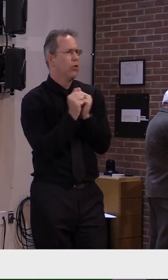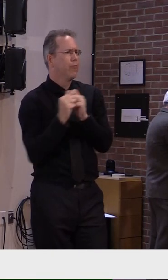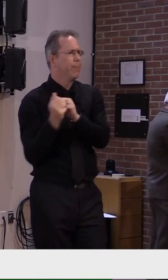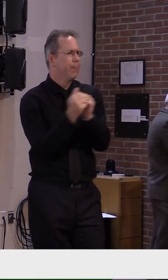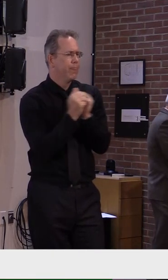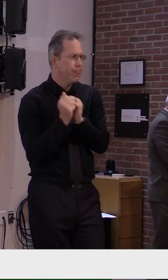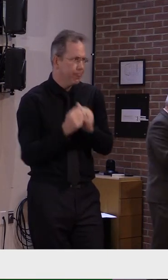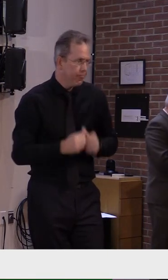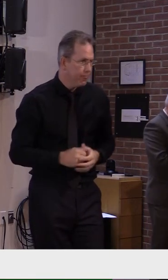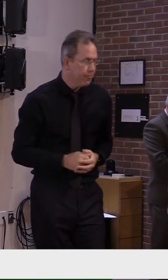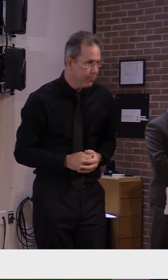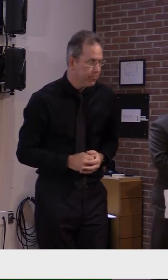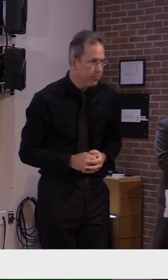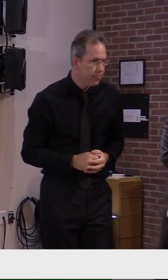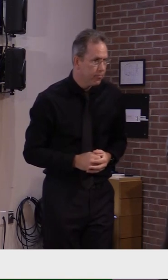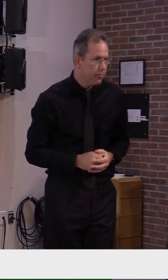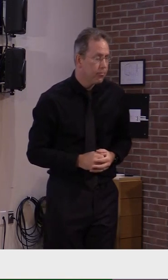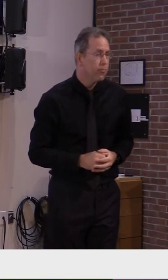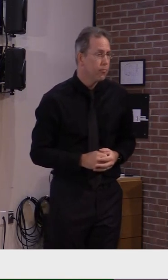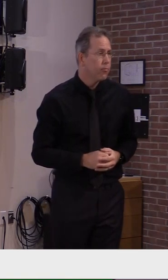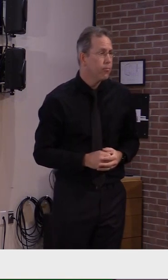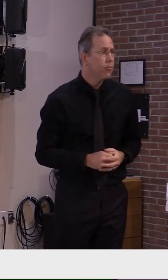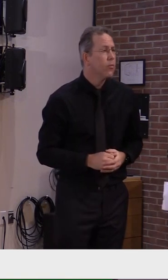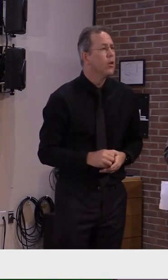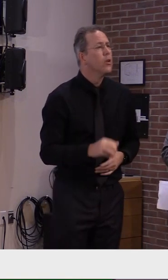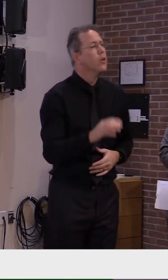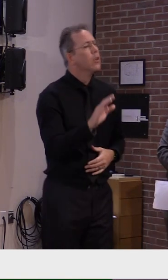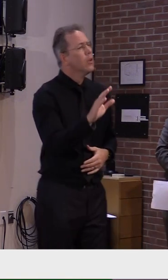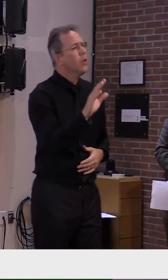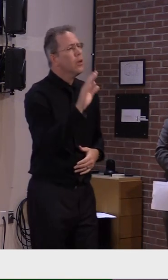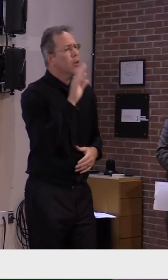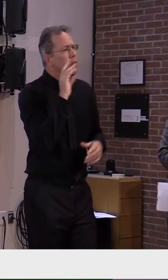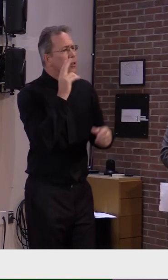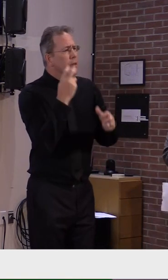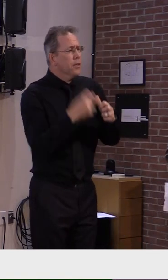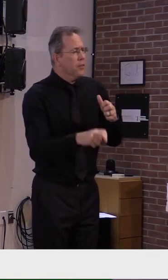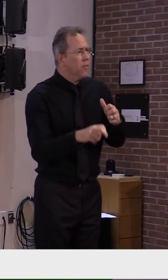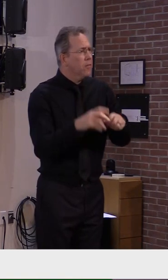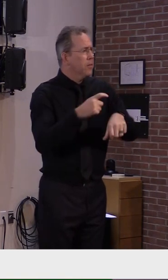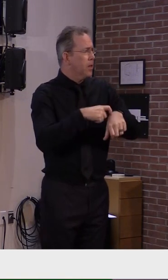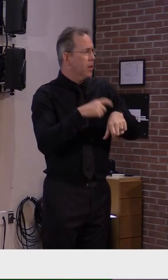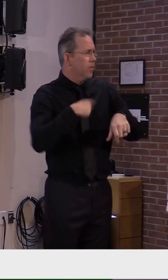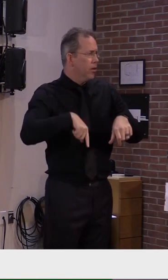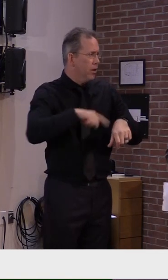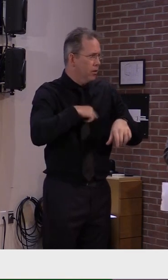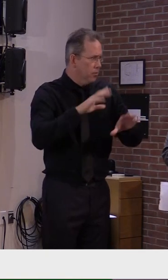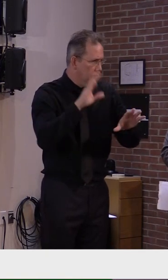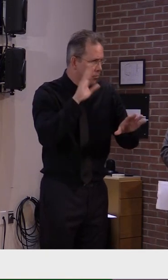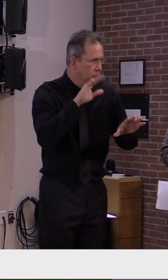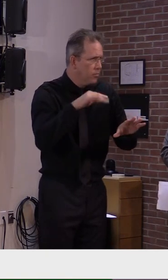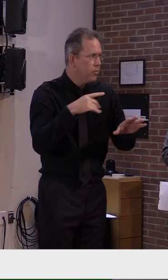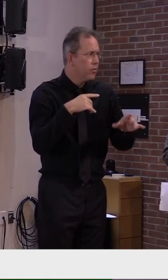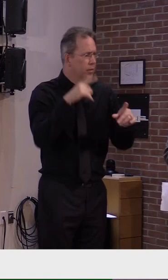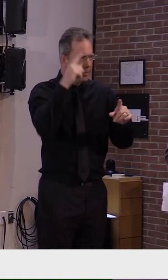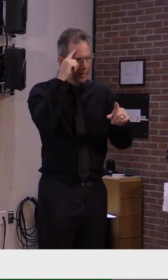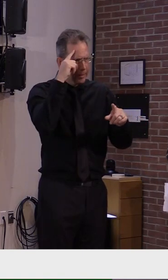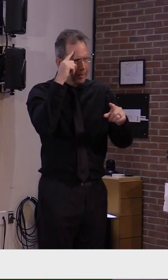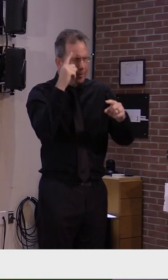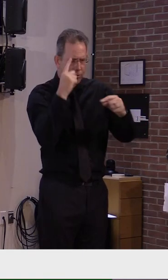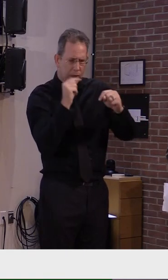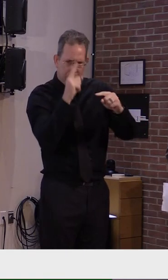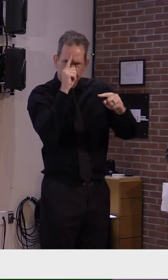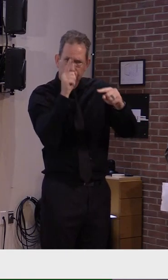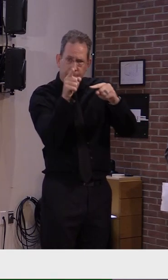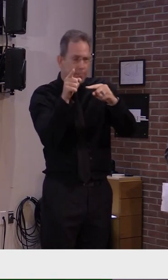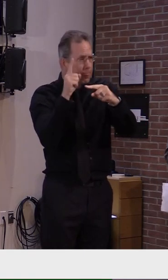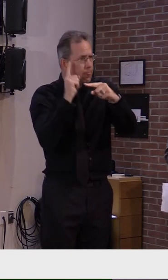But even during these tough times, there's reason for optimism. We continue to see progress and good news